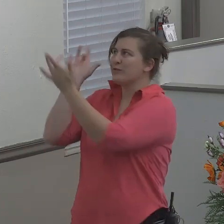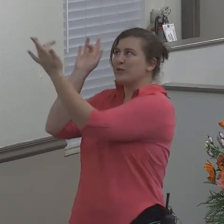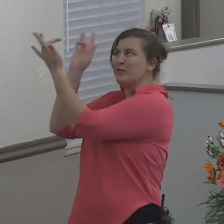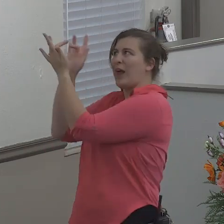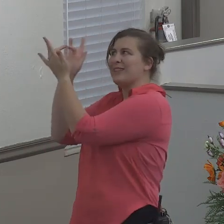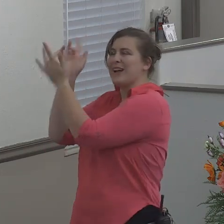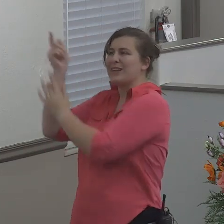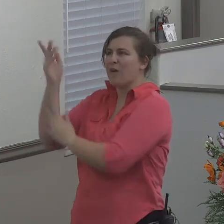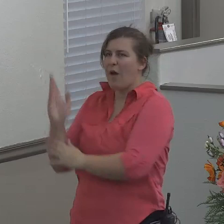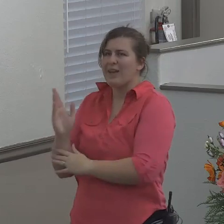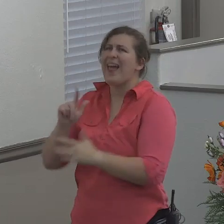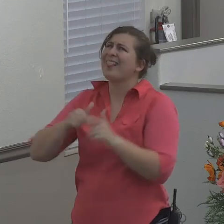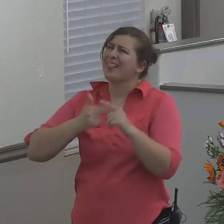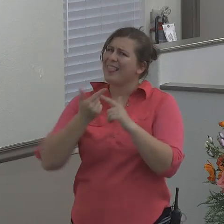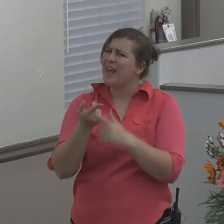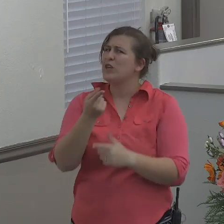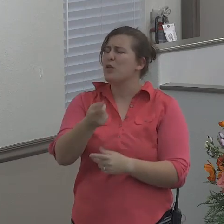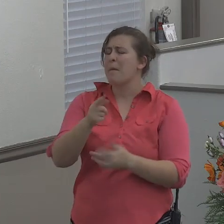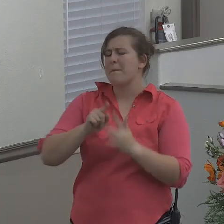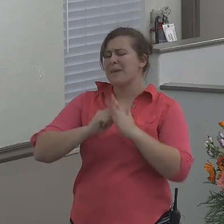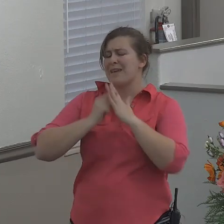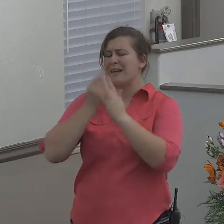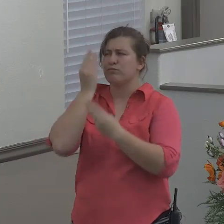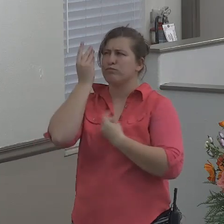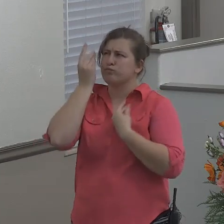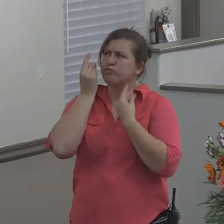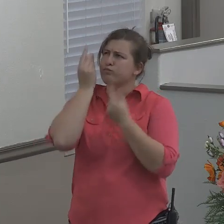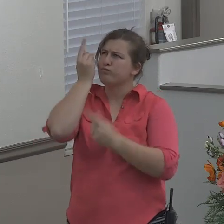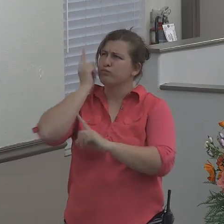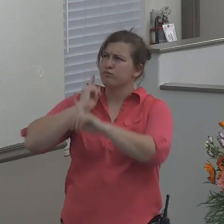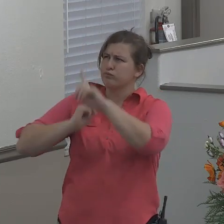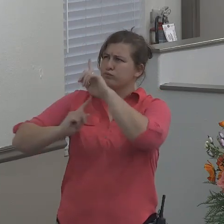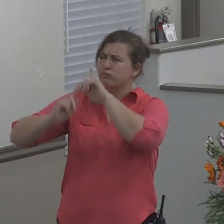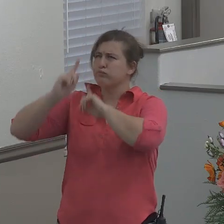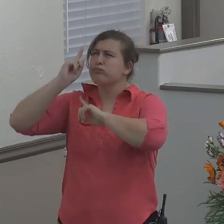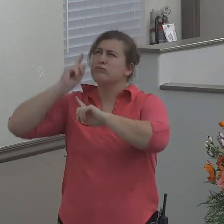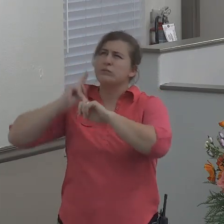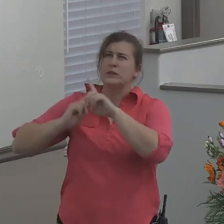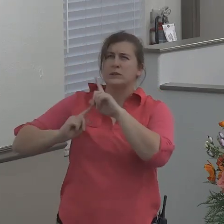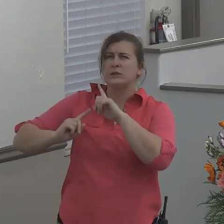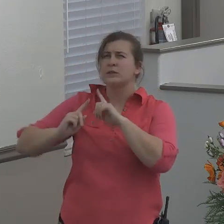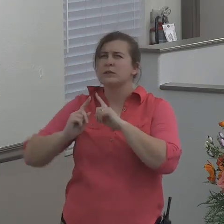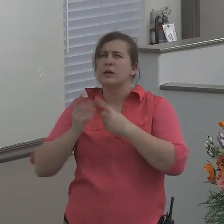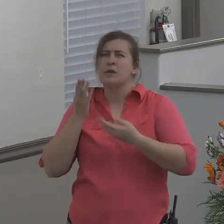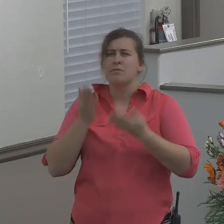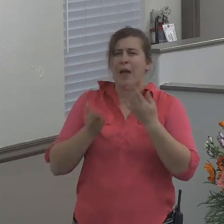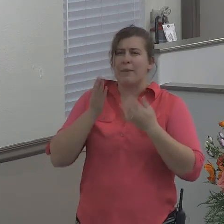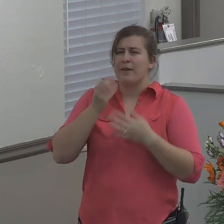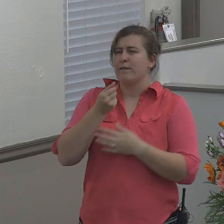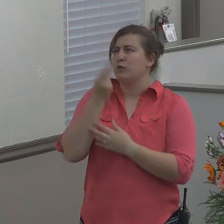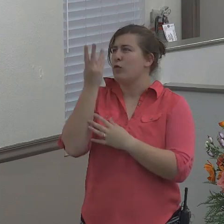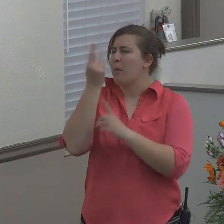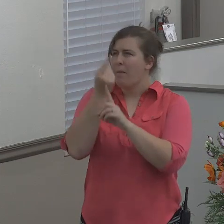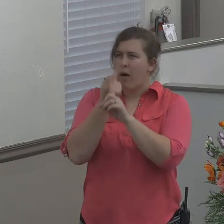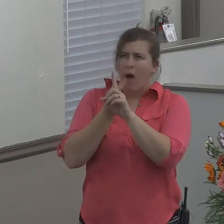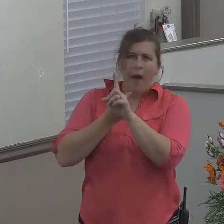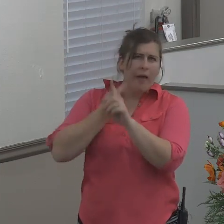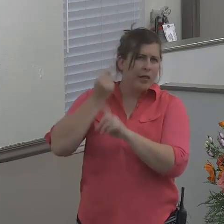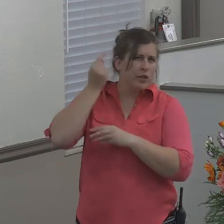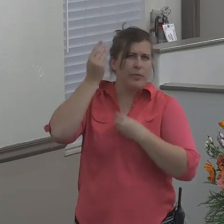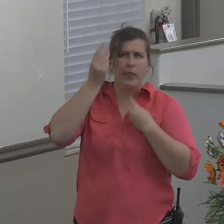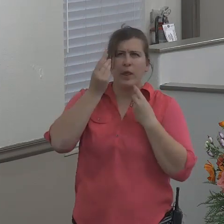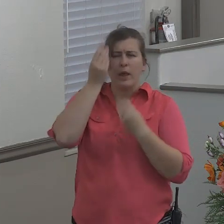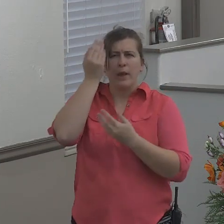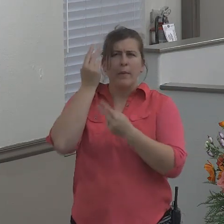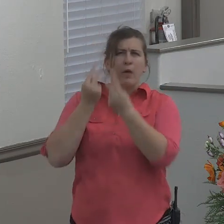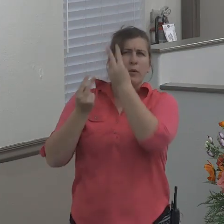Then you start to think back over the last few days and maybe even over the last few months and you start to